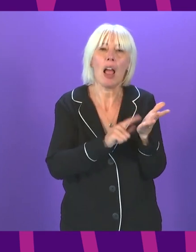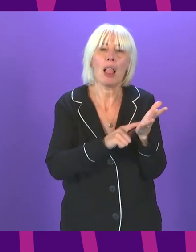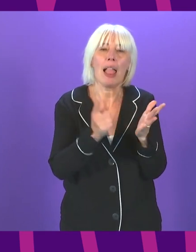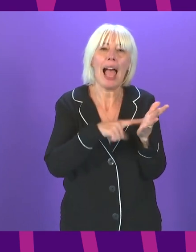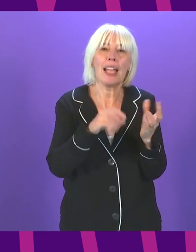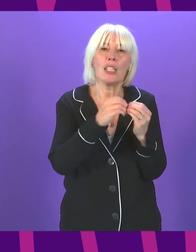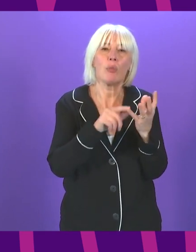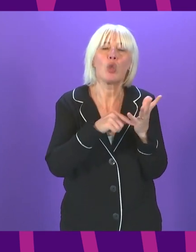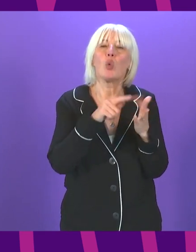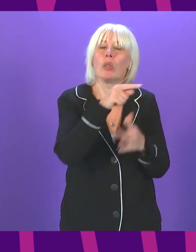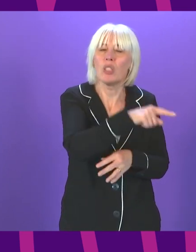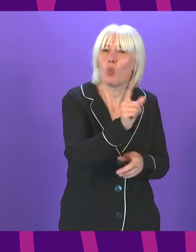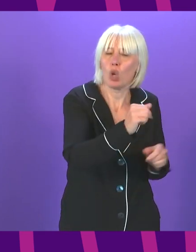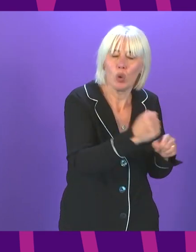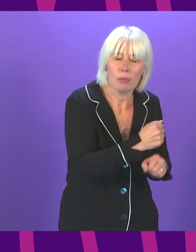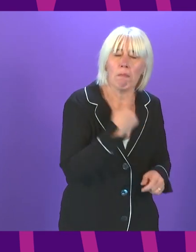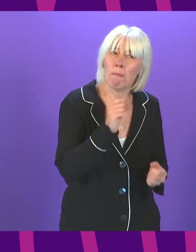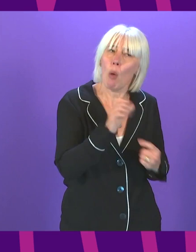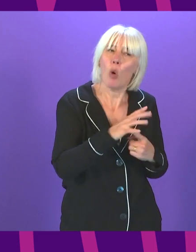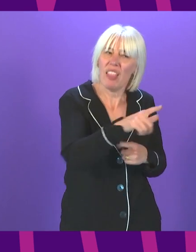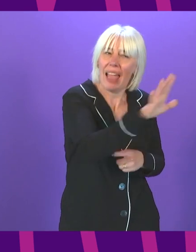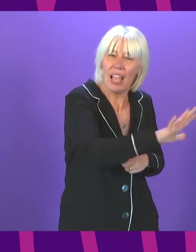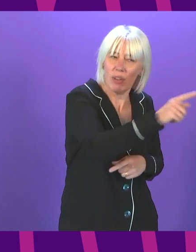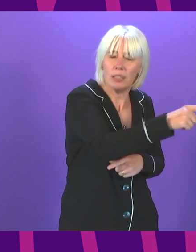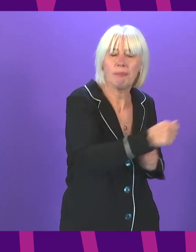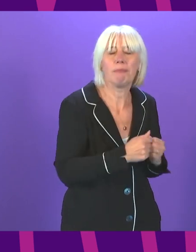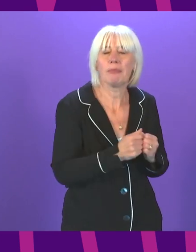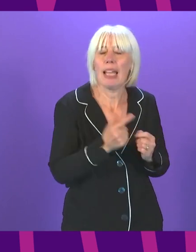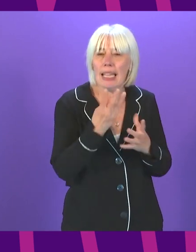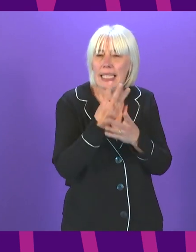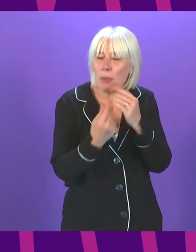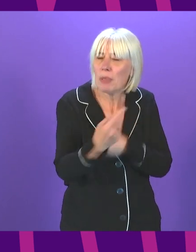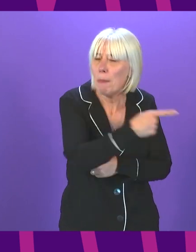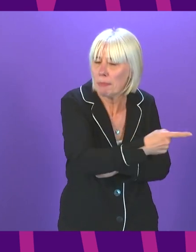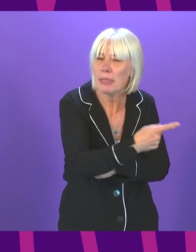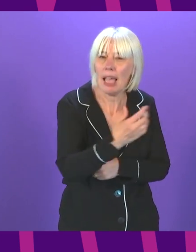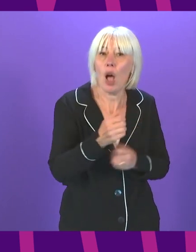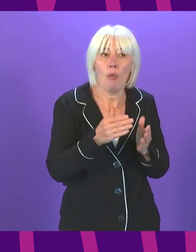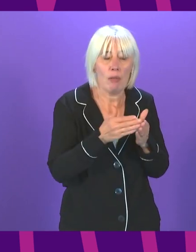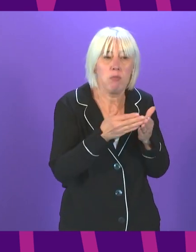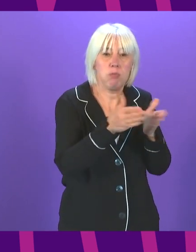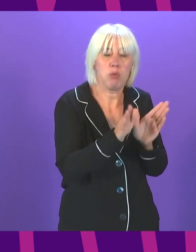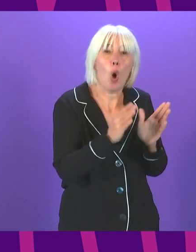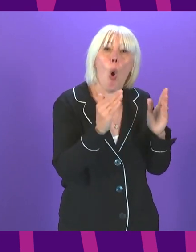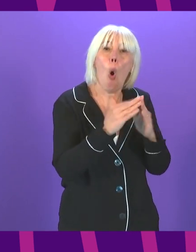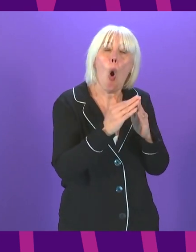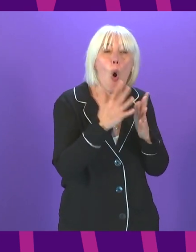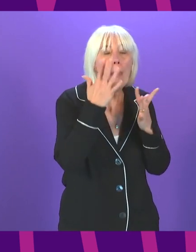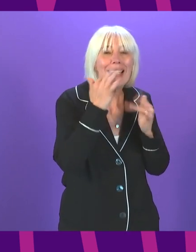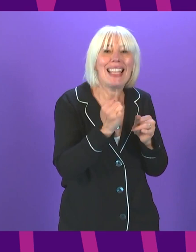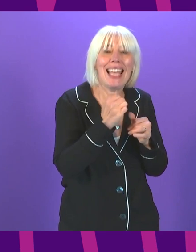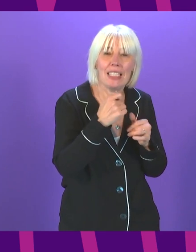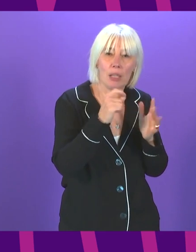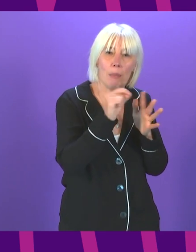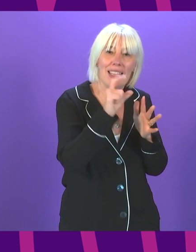for that. is an important question. For those with symptoms, we have extended PCR home test kit coverage